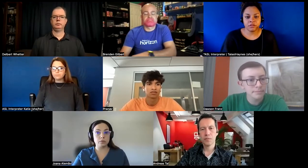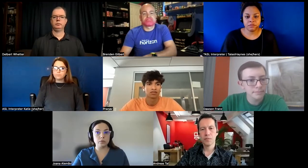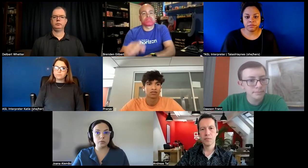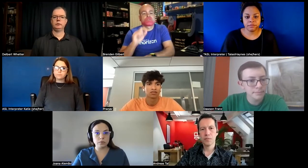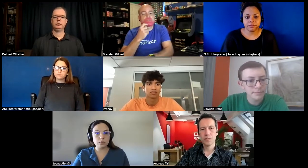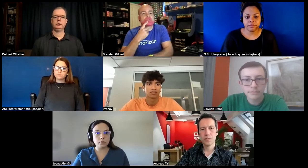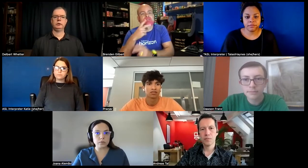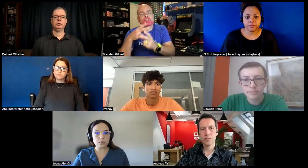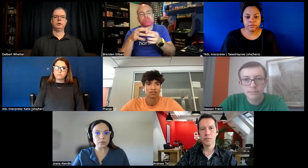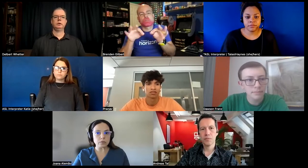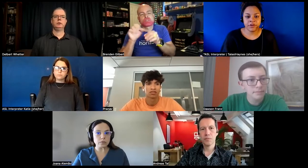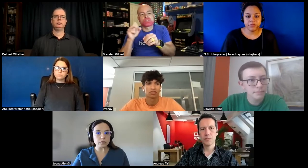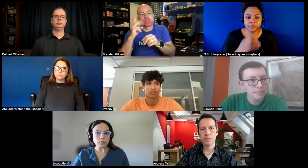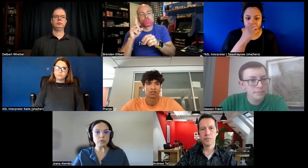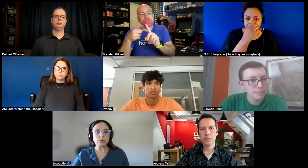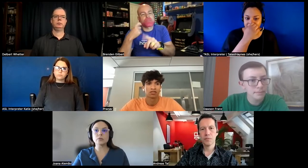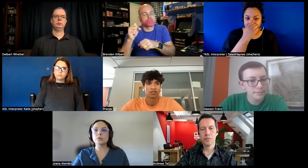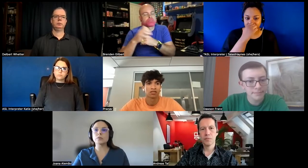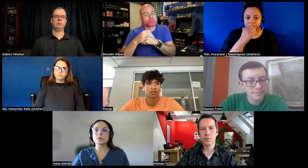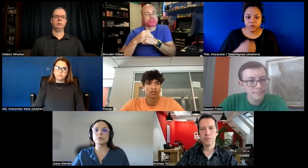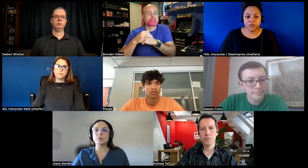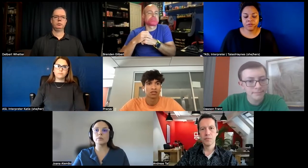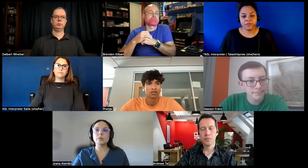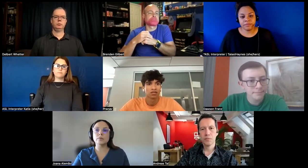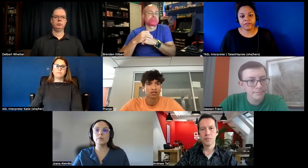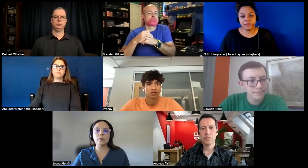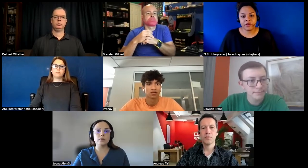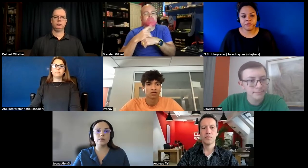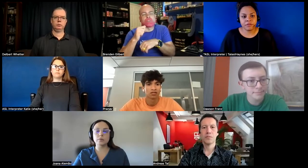very cool yeah it's it's crucial let's see where that comes from